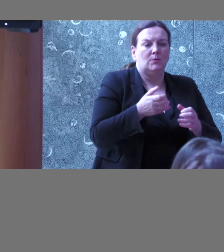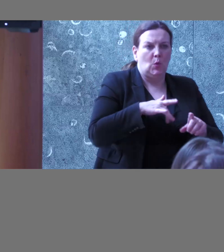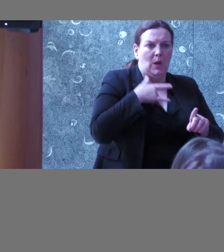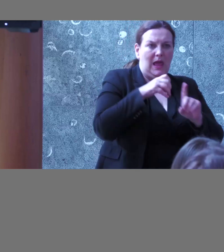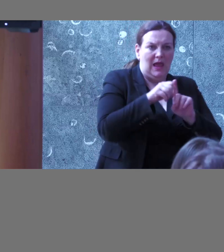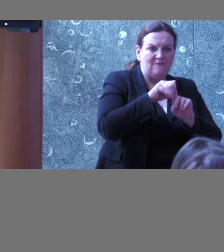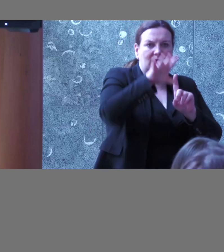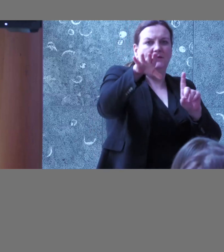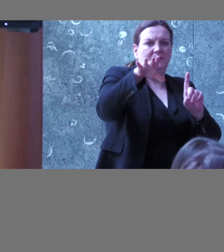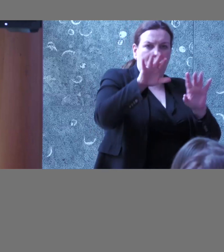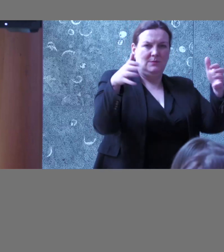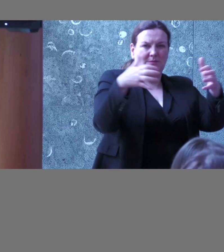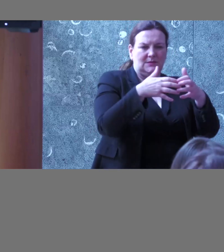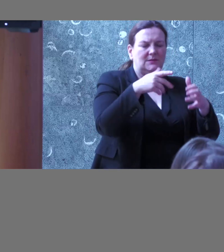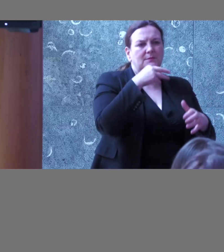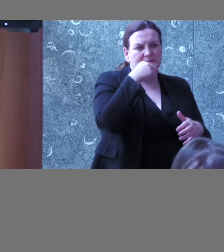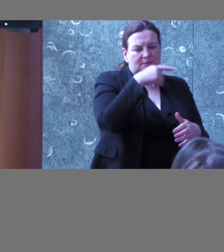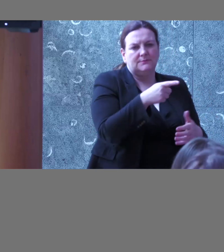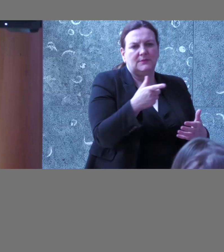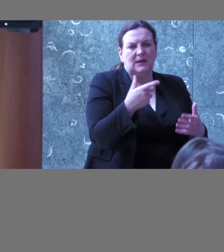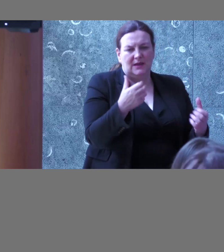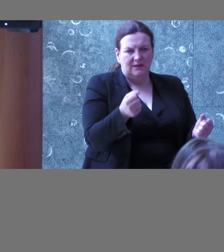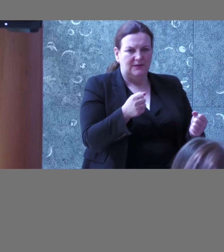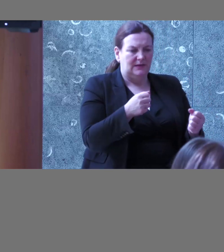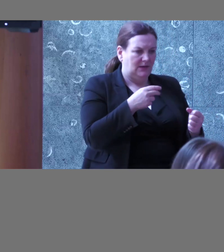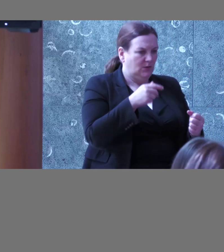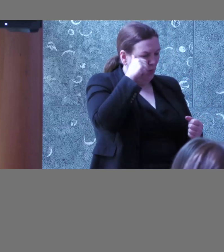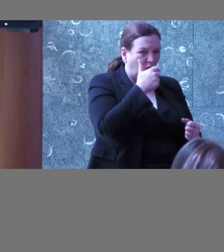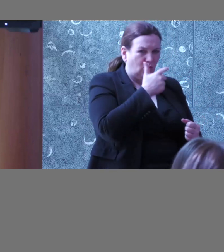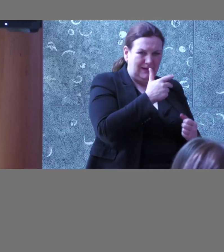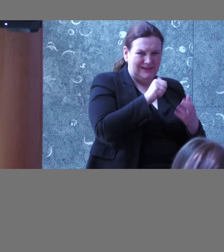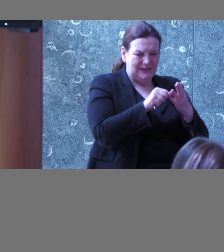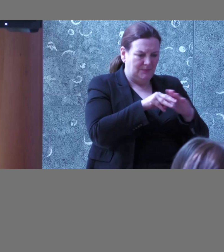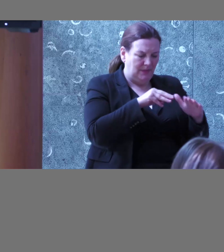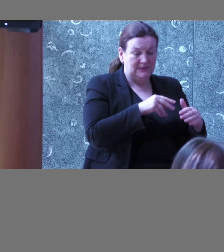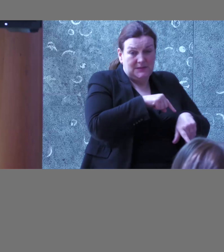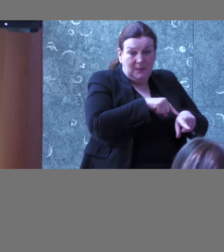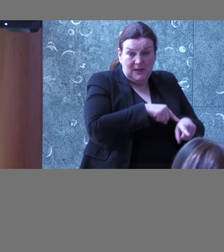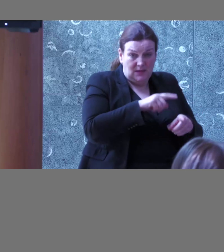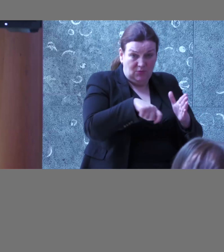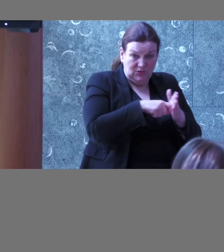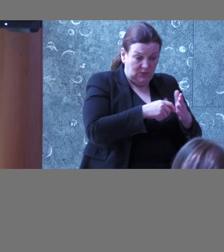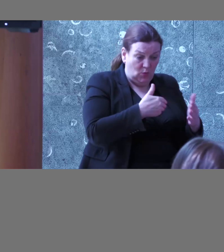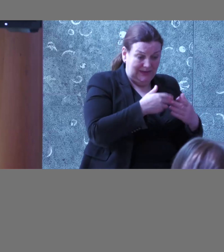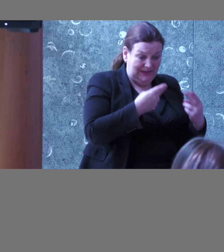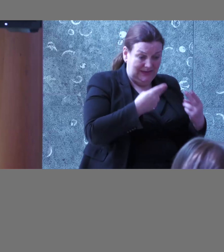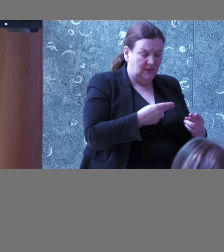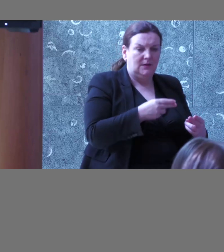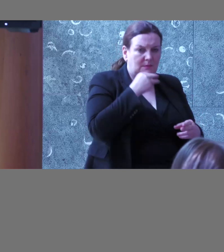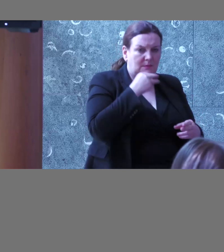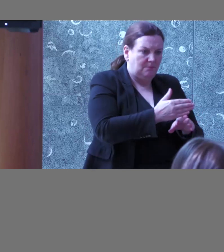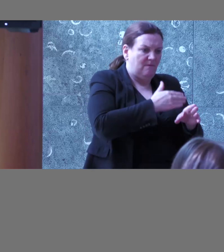companies like us where we're delivering websites in between three to six month kind of periods depending on and the project needs and so on and so forth where it might not be